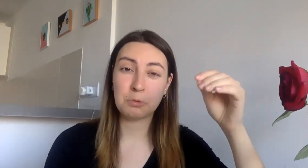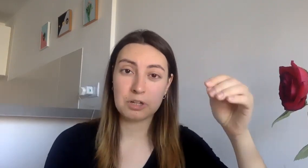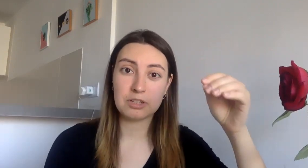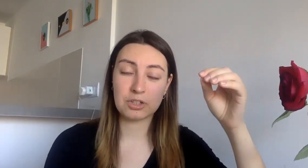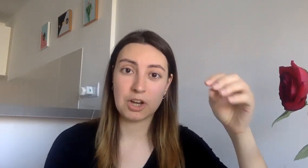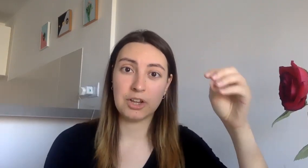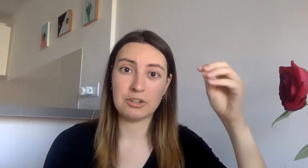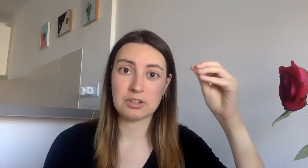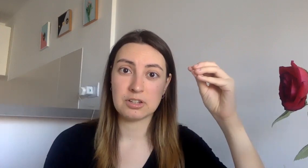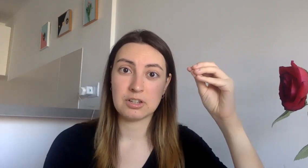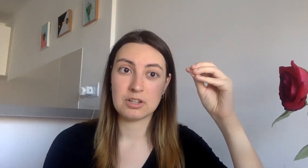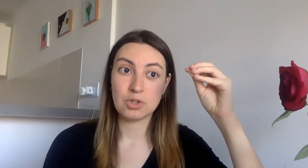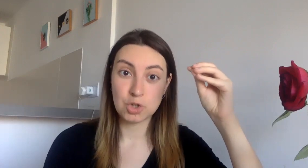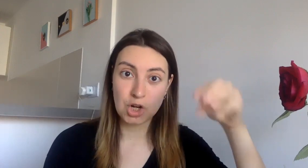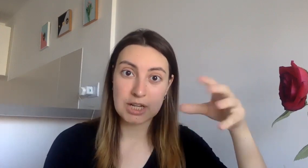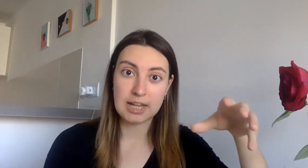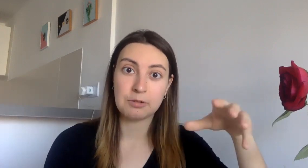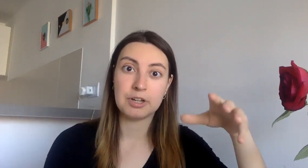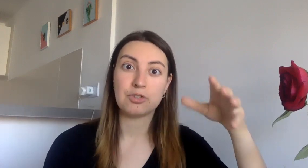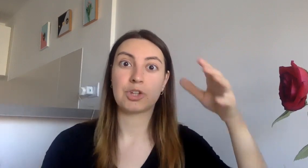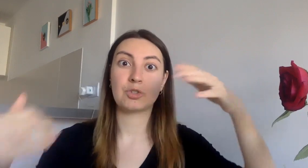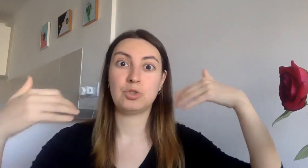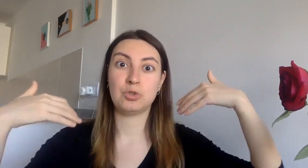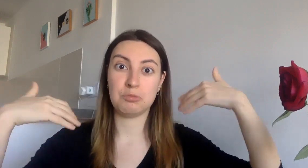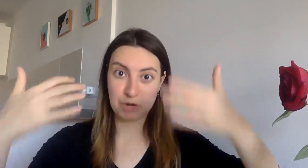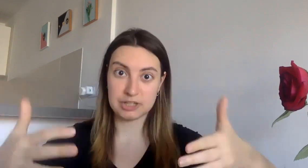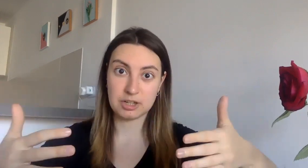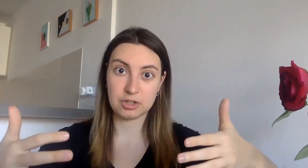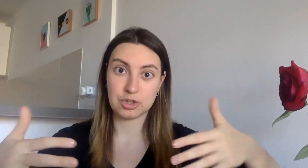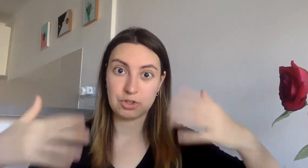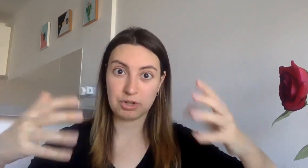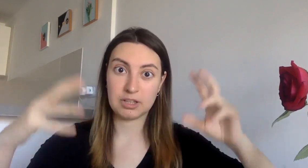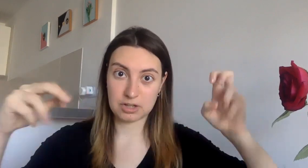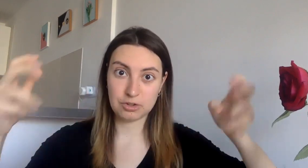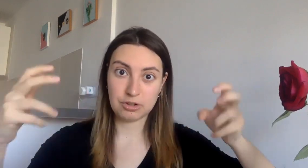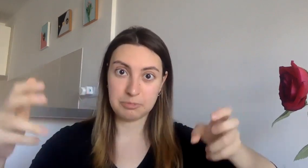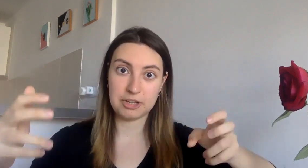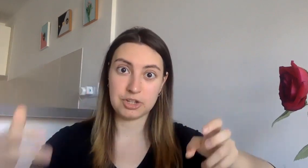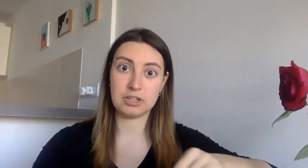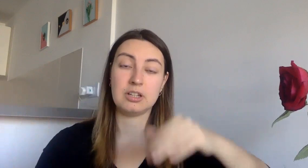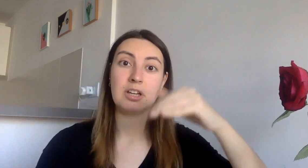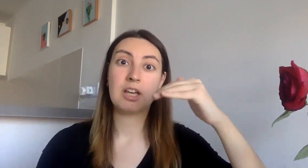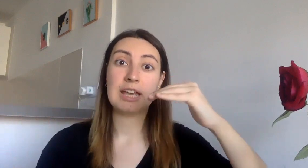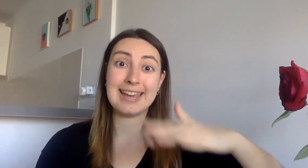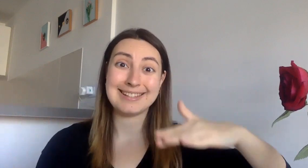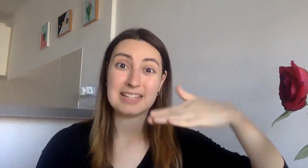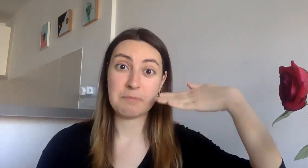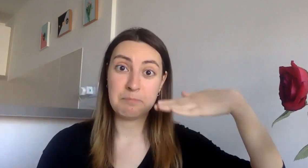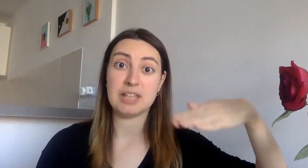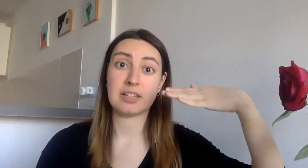want to go to learn a language, to embrace a culture, to get this cultural immersion, get some basics